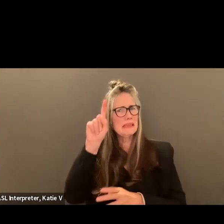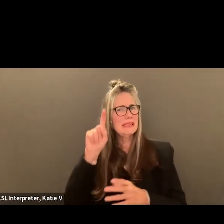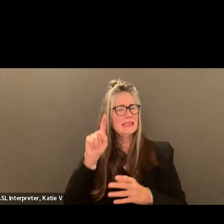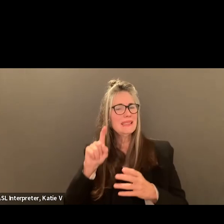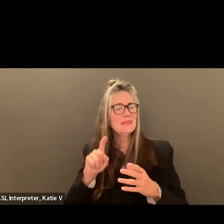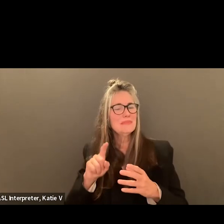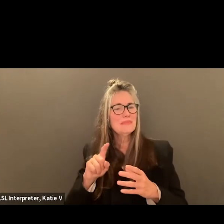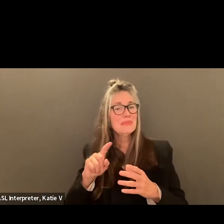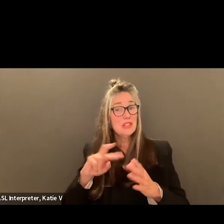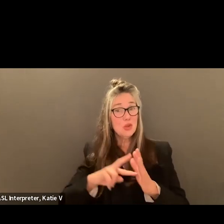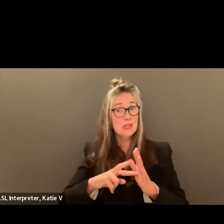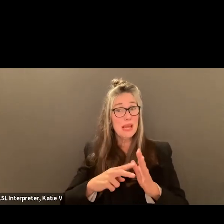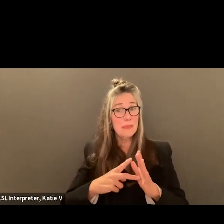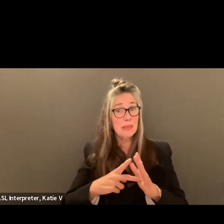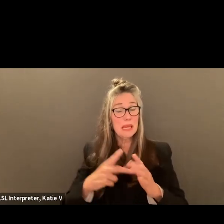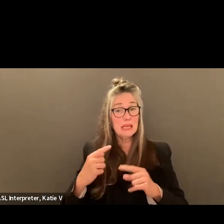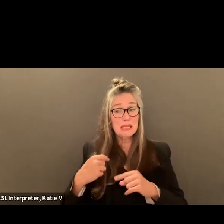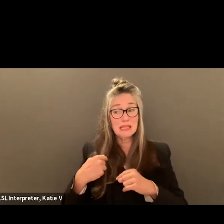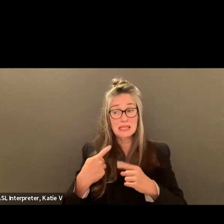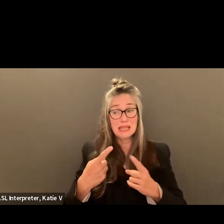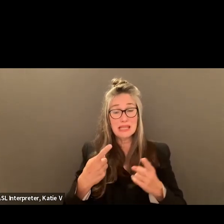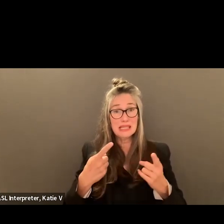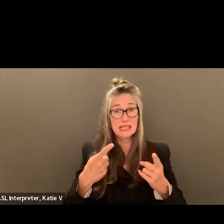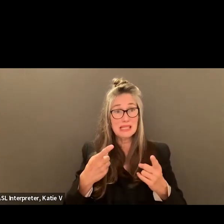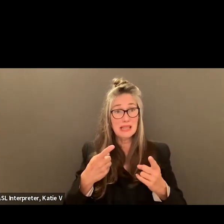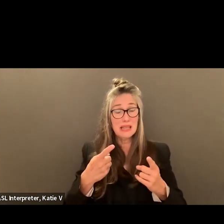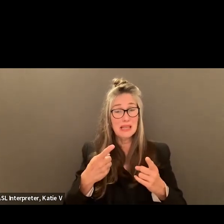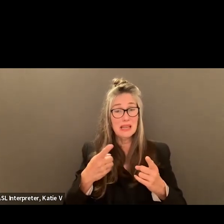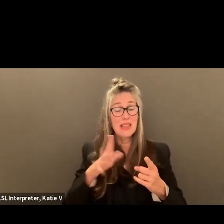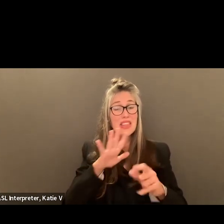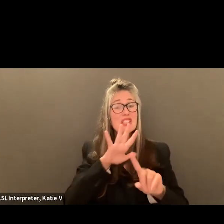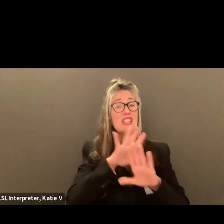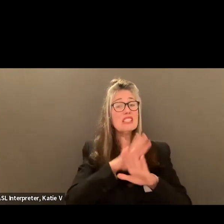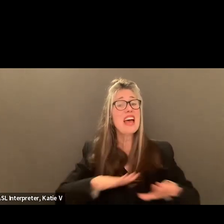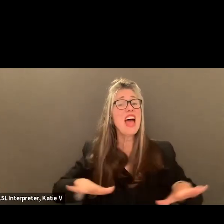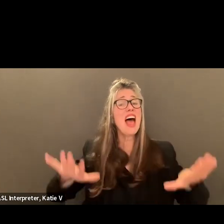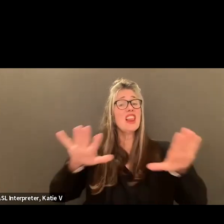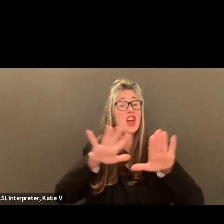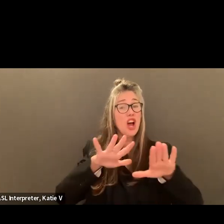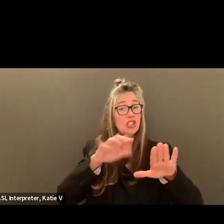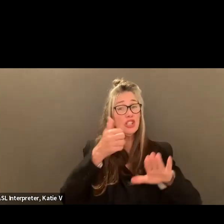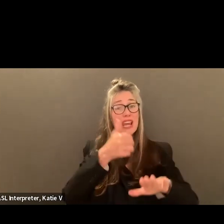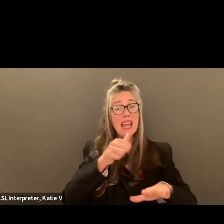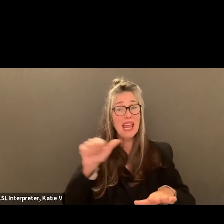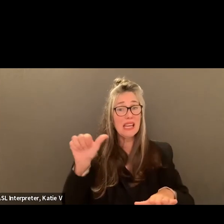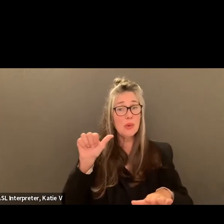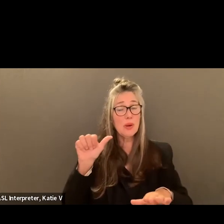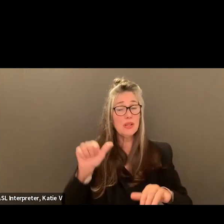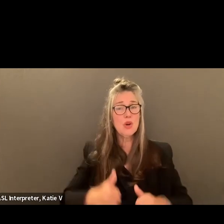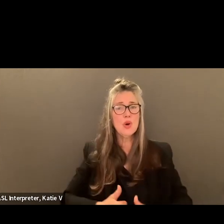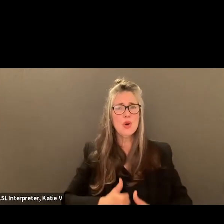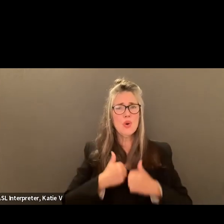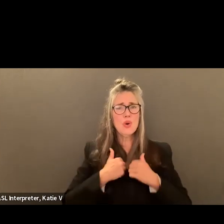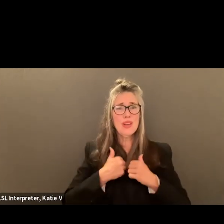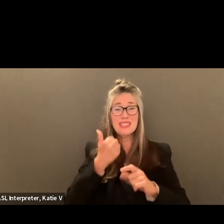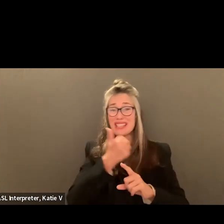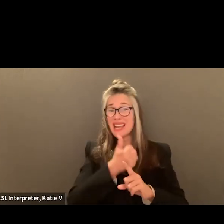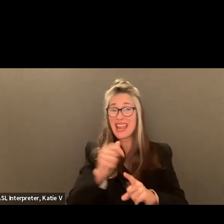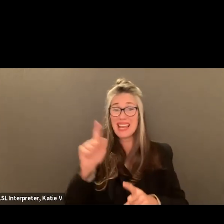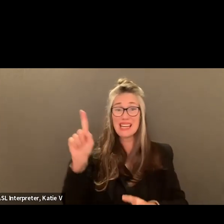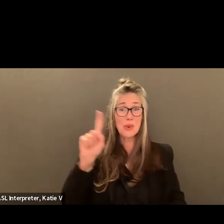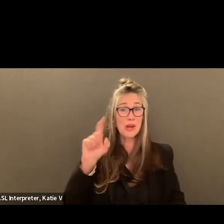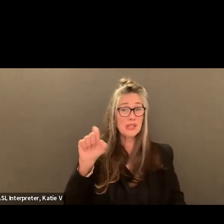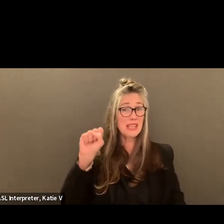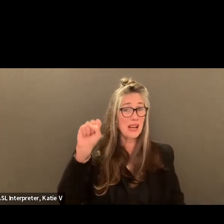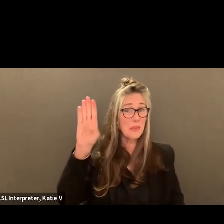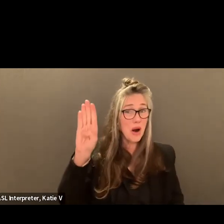Does that mean, and since this is going to be in a large, anybody who lives anywhere in Santa Barbara